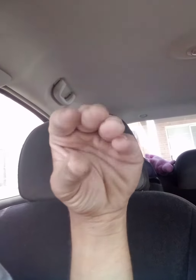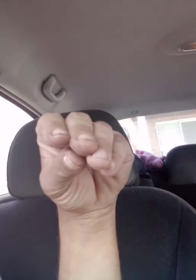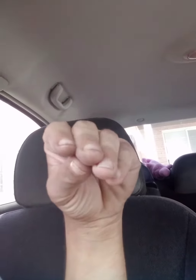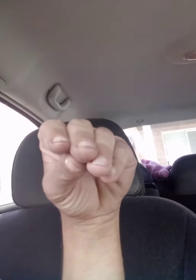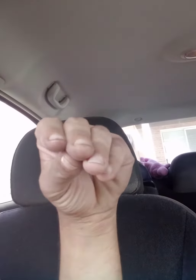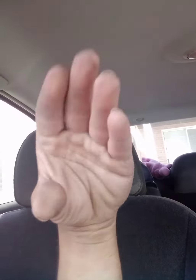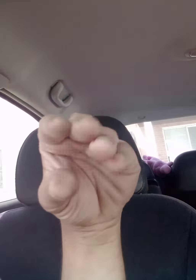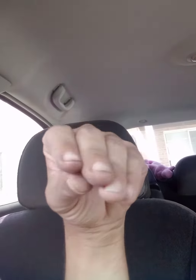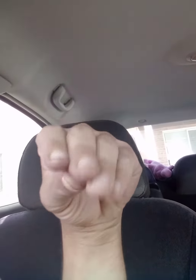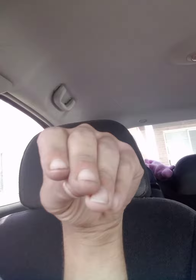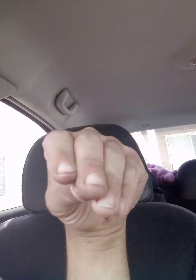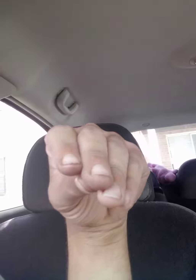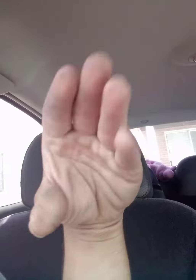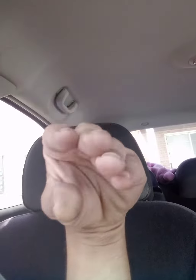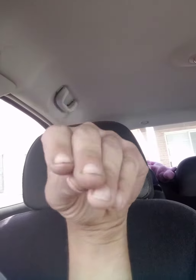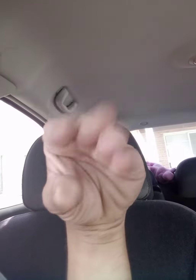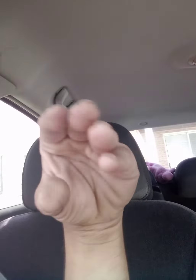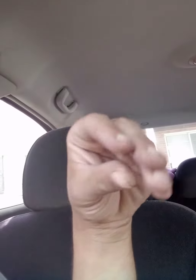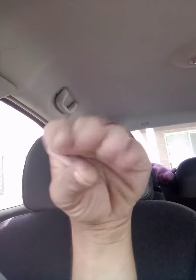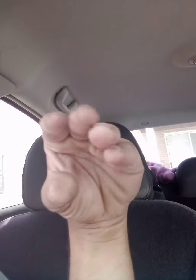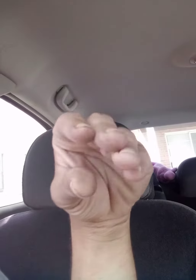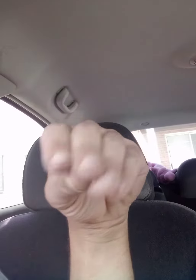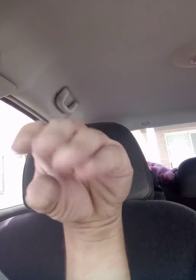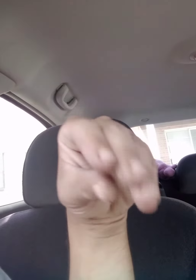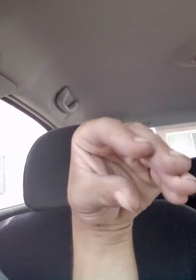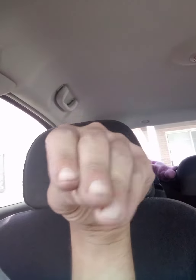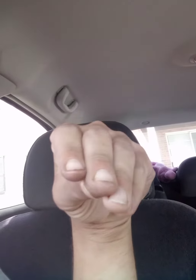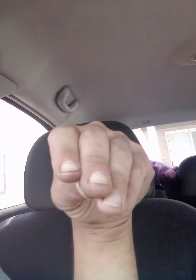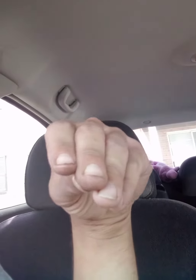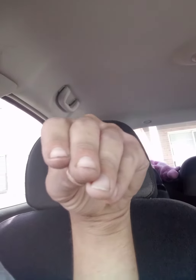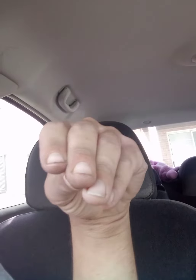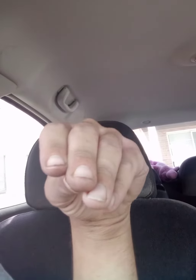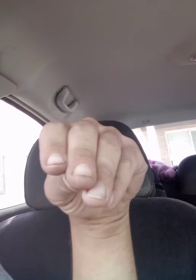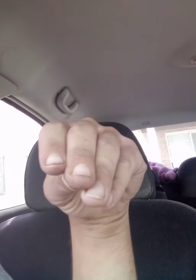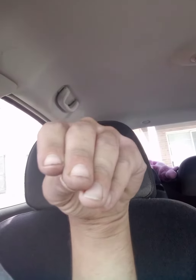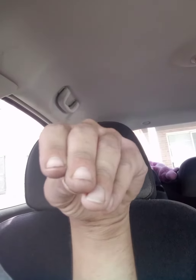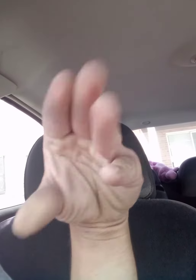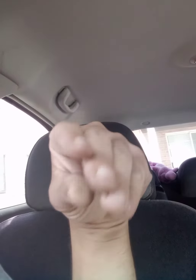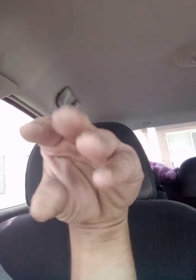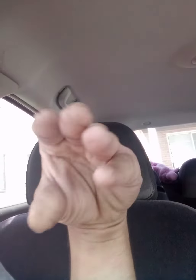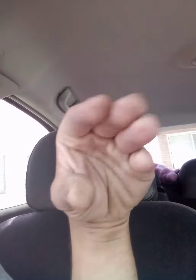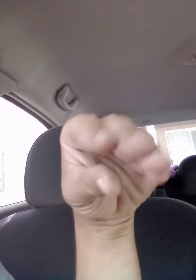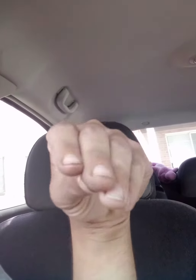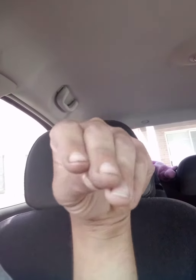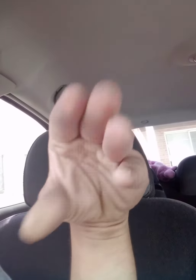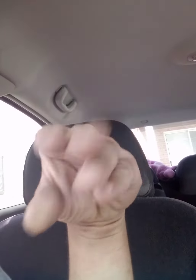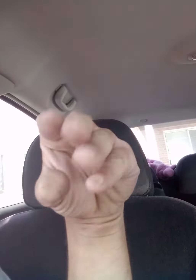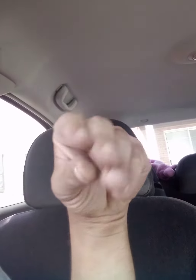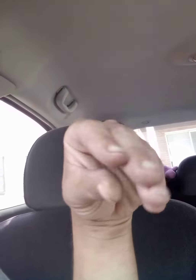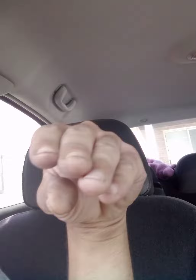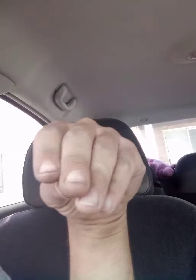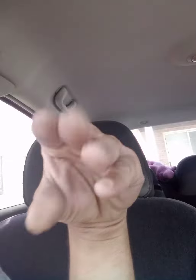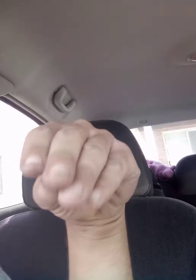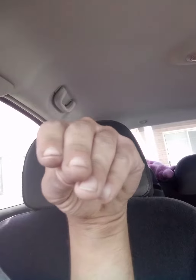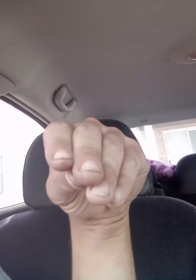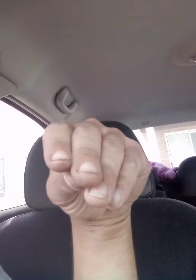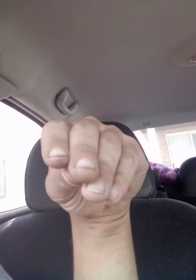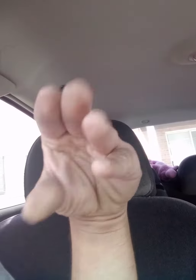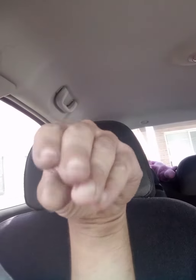saying but anyway uh let me just go ahead and introduce myself yo um i'm right hand man you know that's what they call me in the streets but